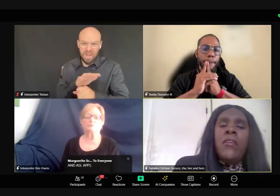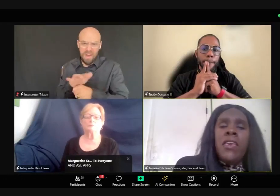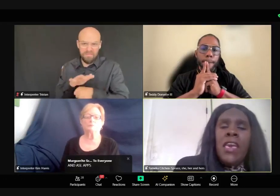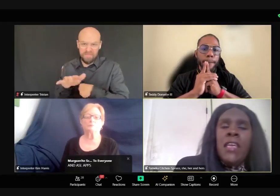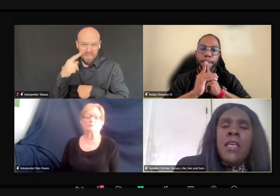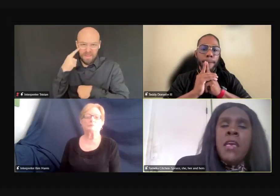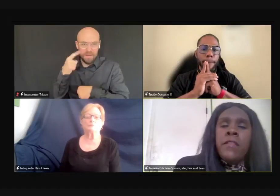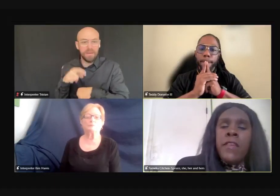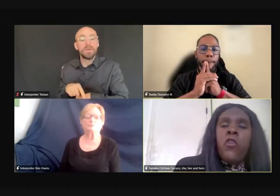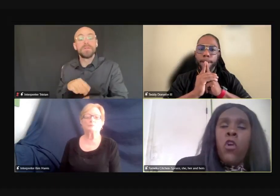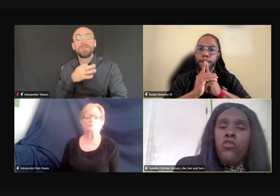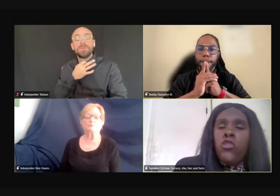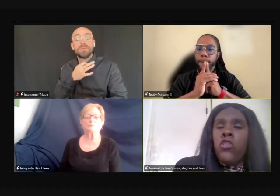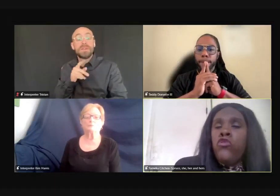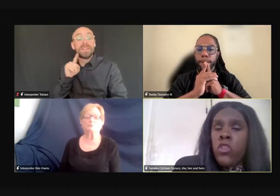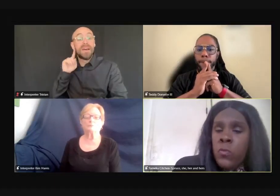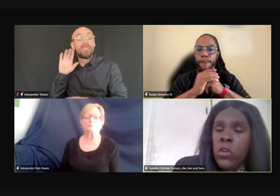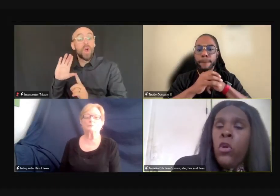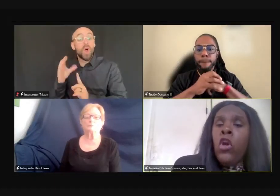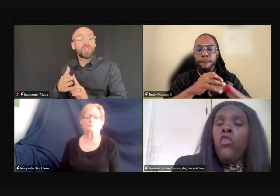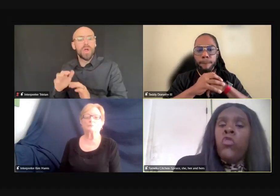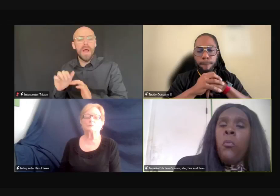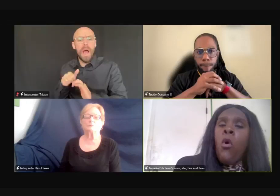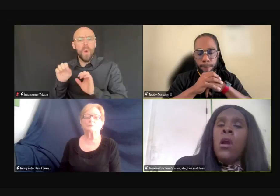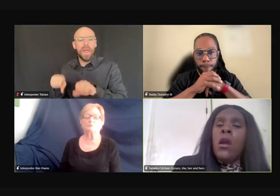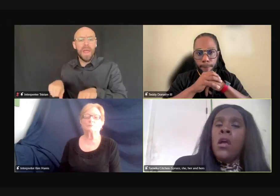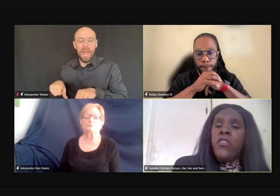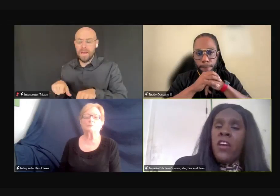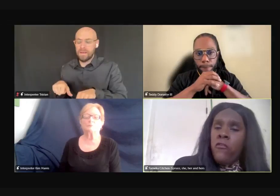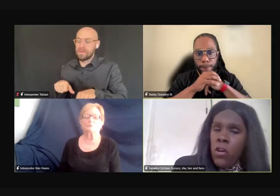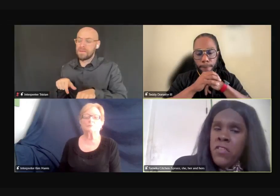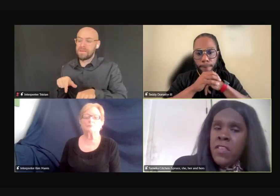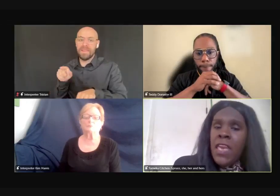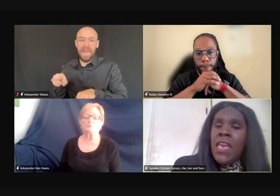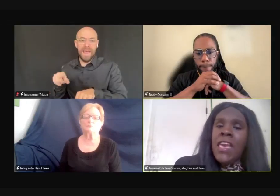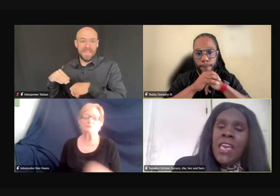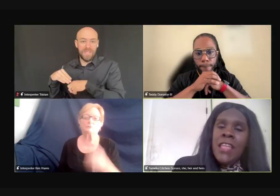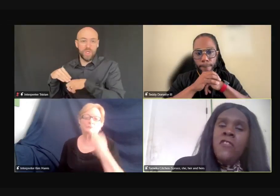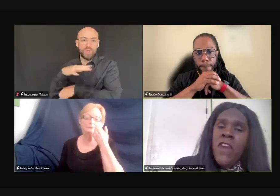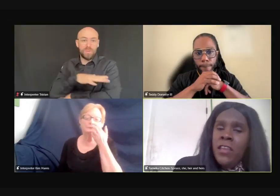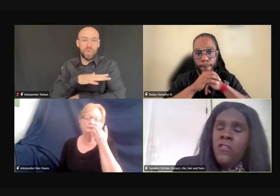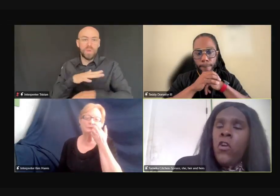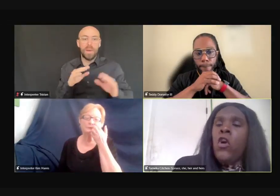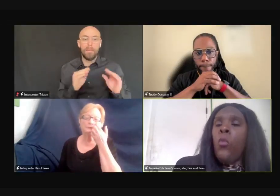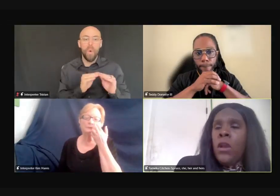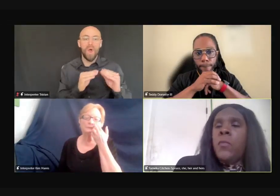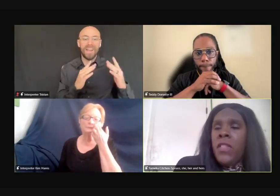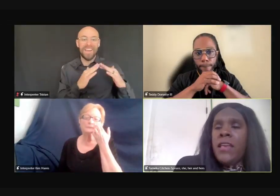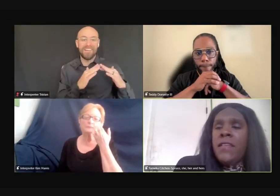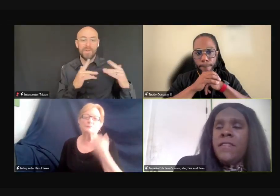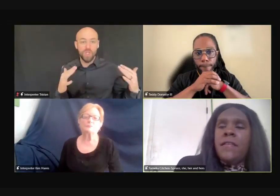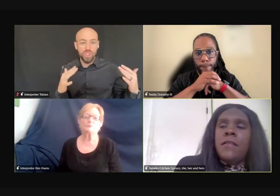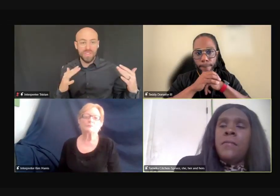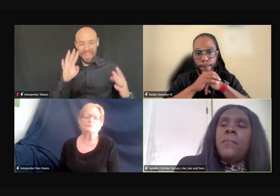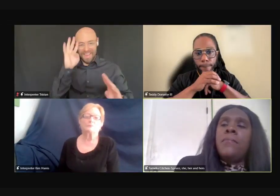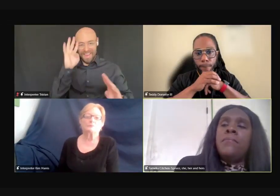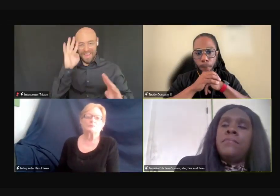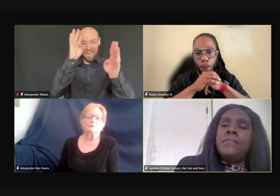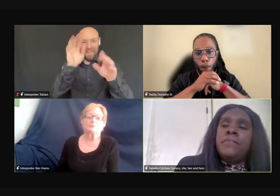how can deaf culture contribute to more diverse and innovative workplace?